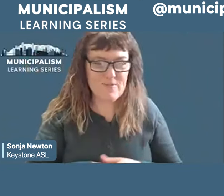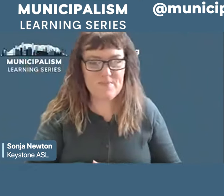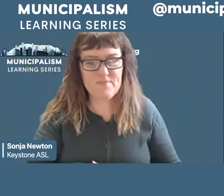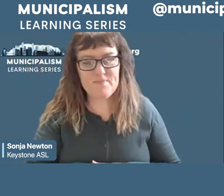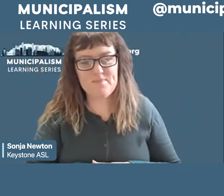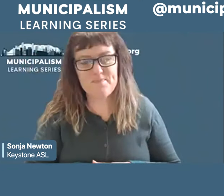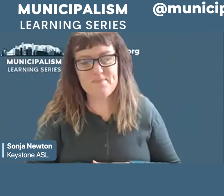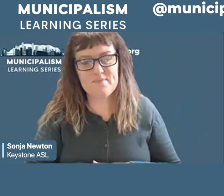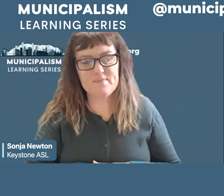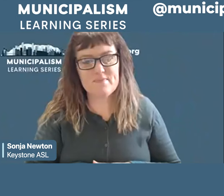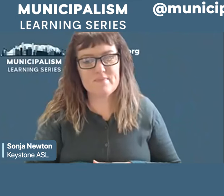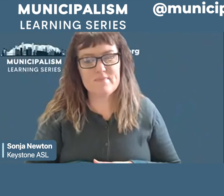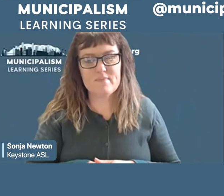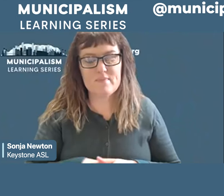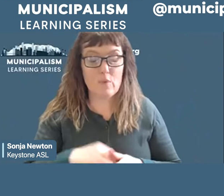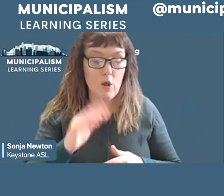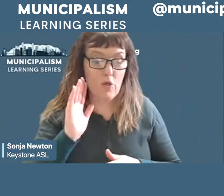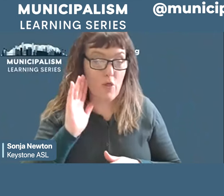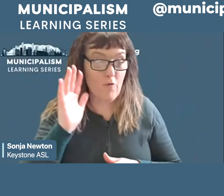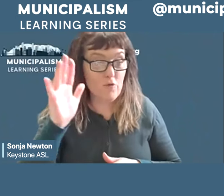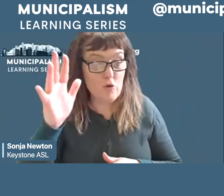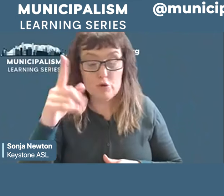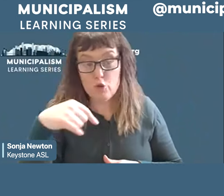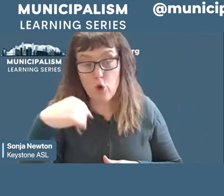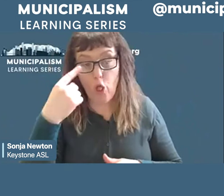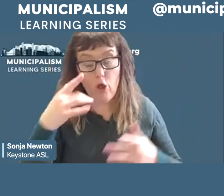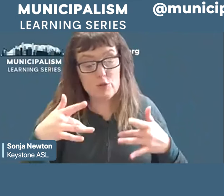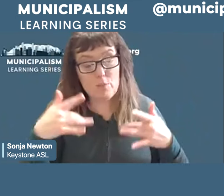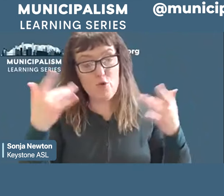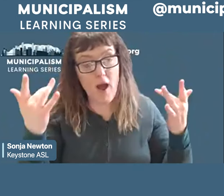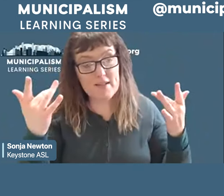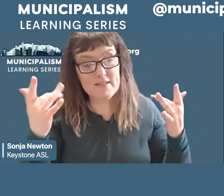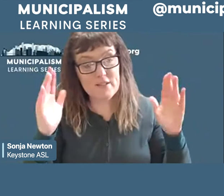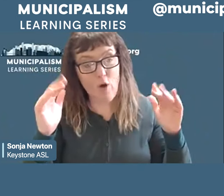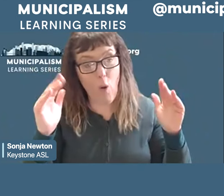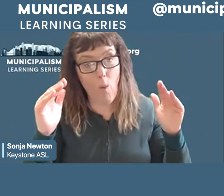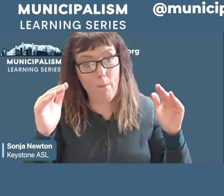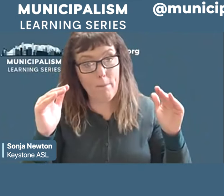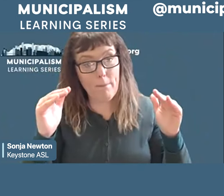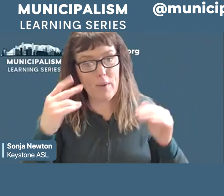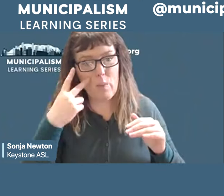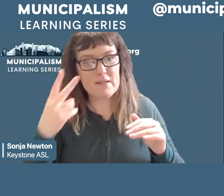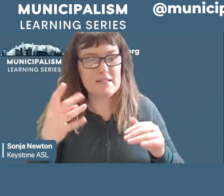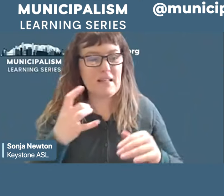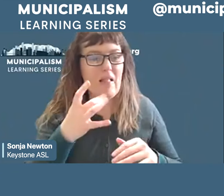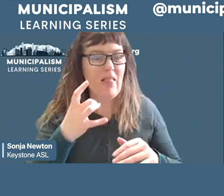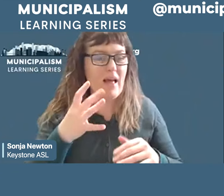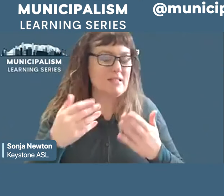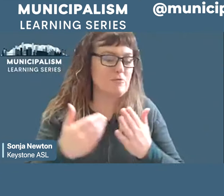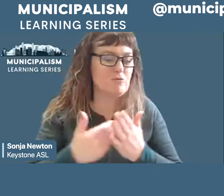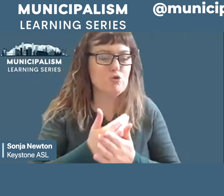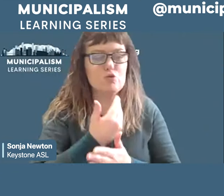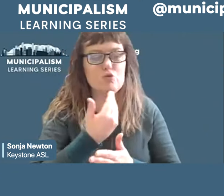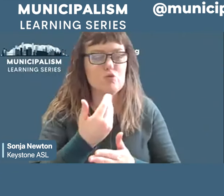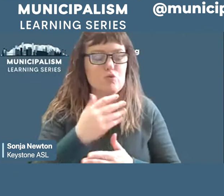the future looks bright with hope, for we see shining in the distance the lights of our new Jerusalem, the